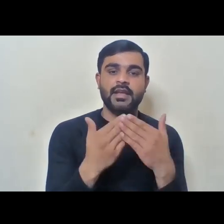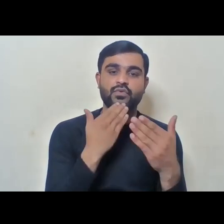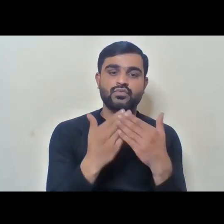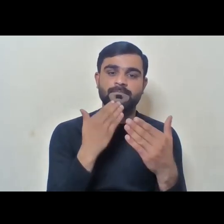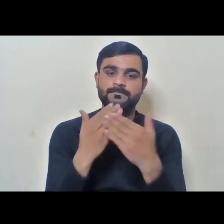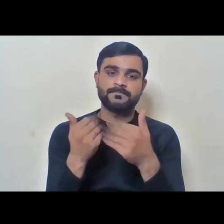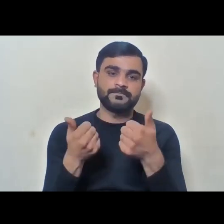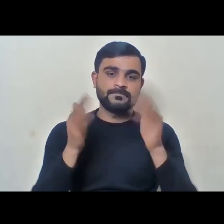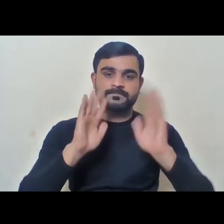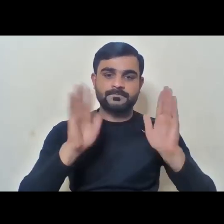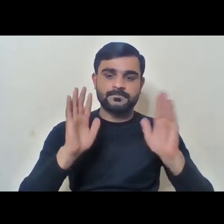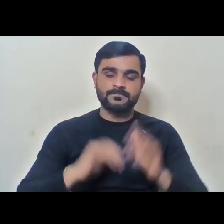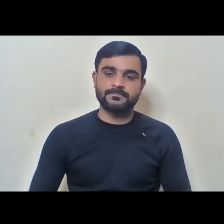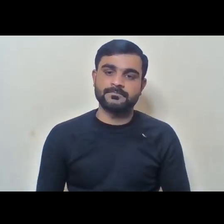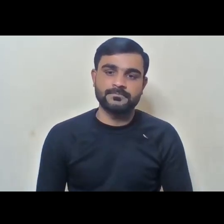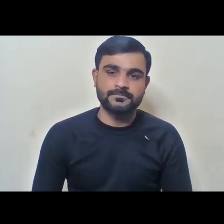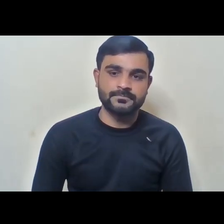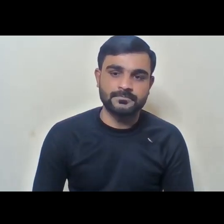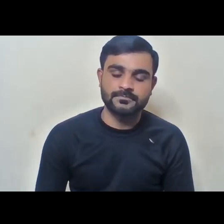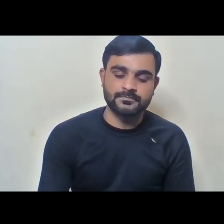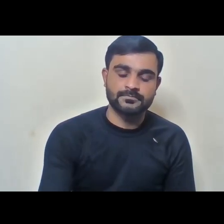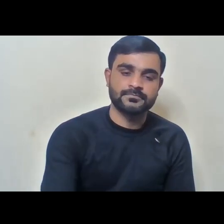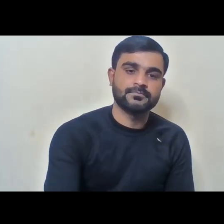you. Bye. Bye. Bye. Bye.